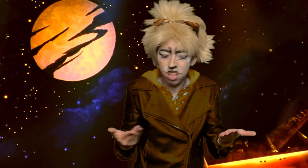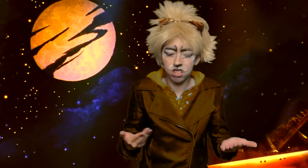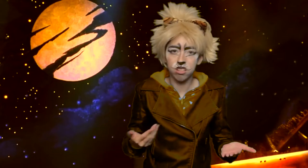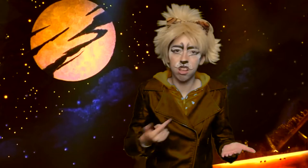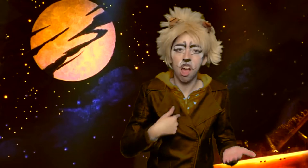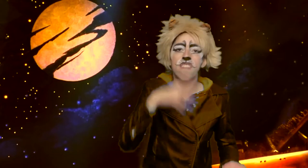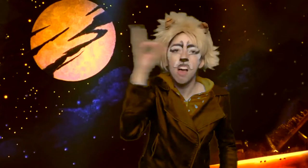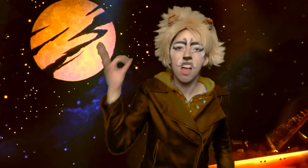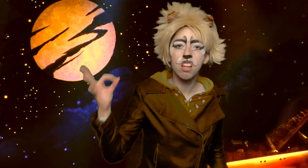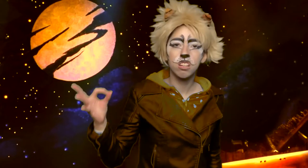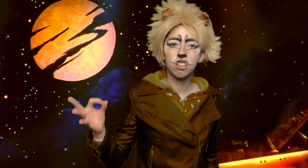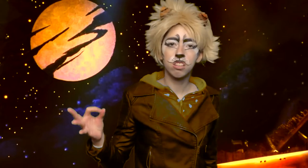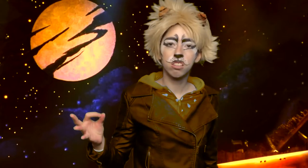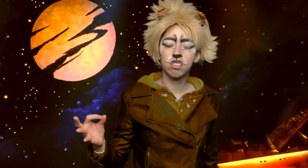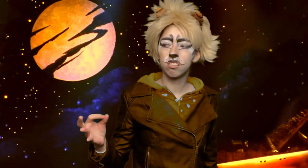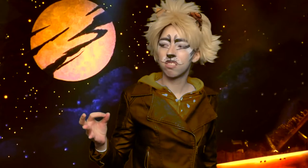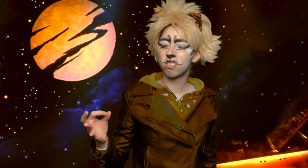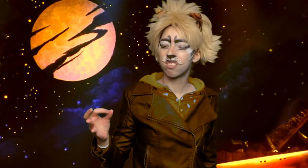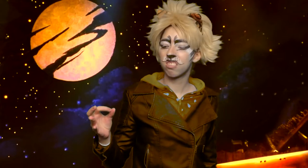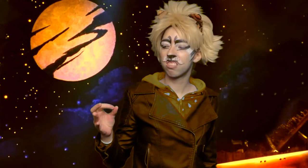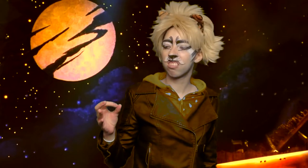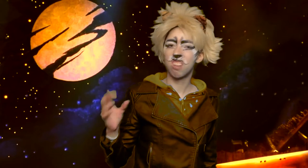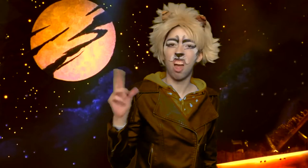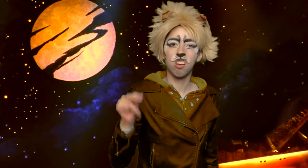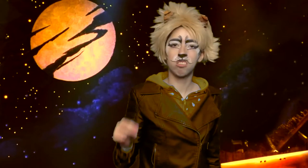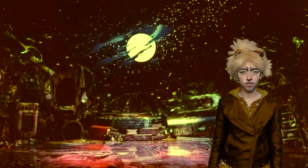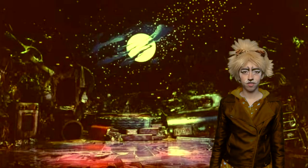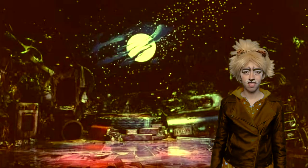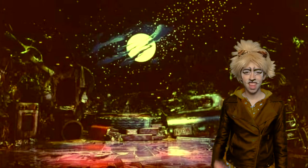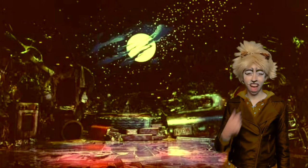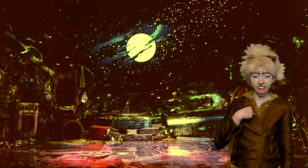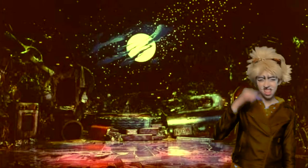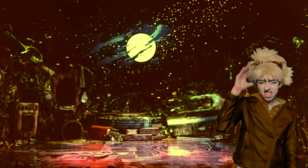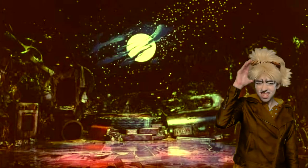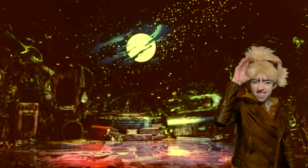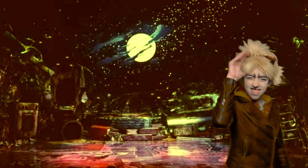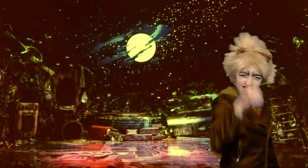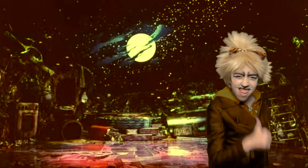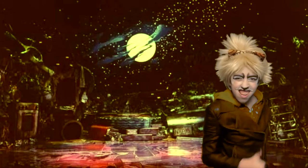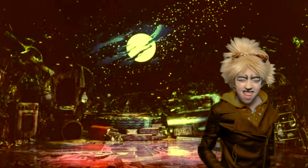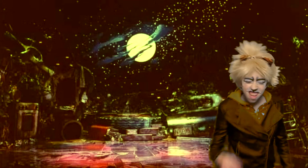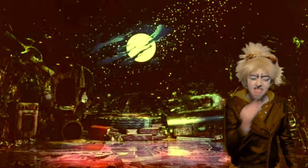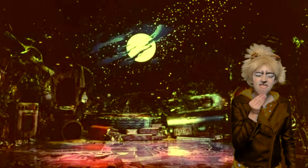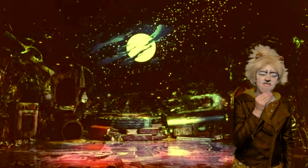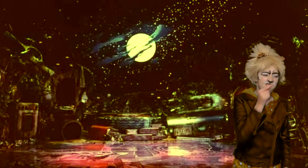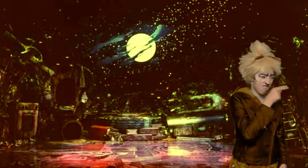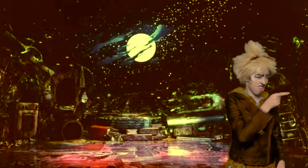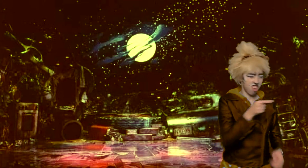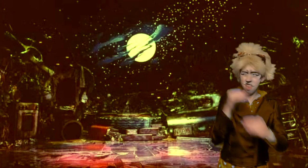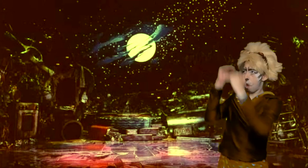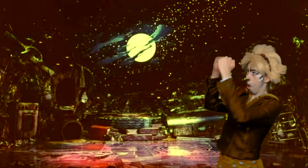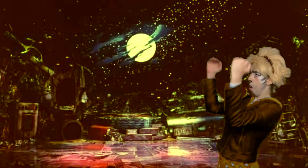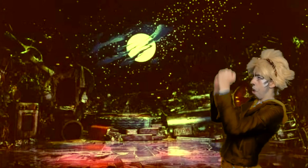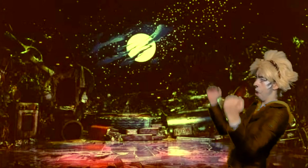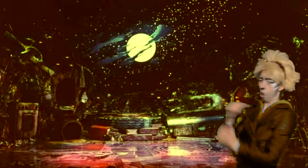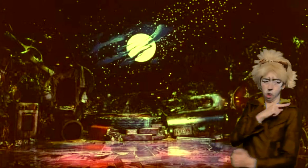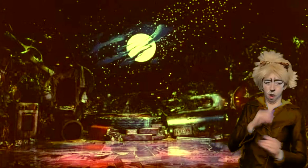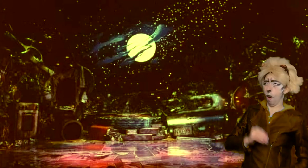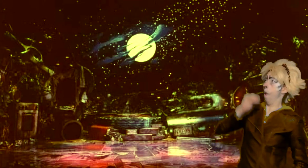find for myself No So you catch me, hit it right up to my ears And you pull it away, you're a lot of shit